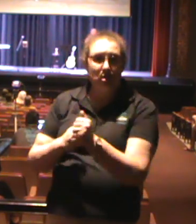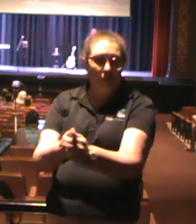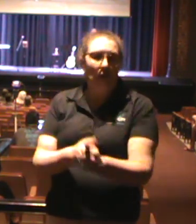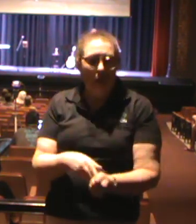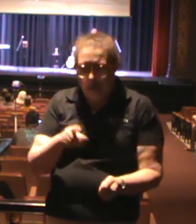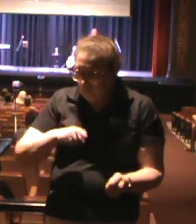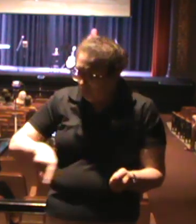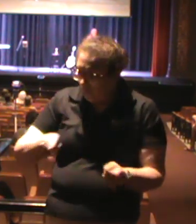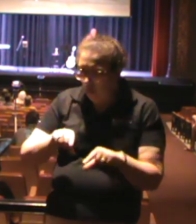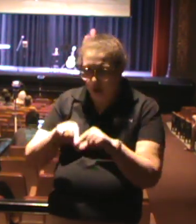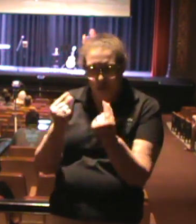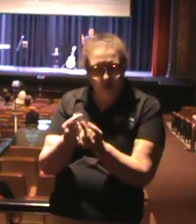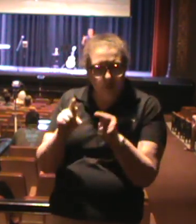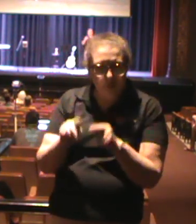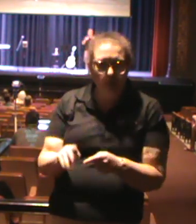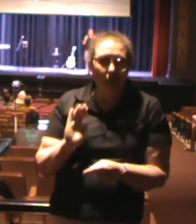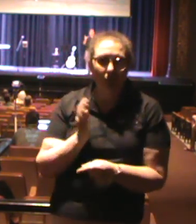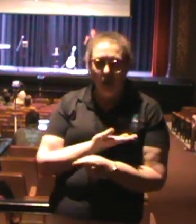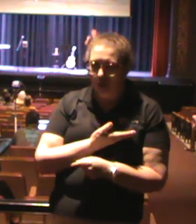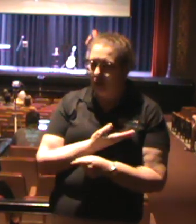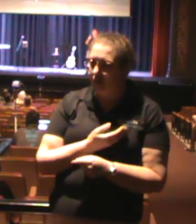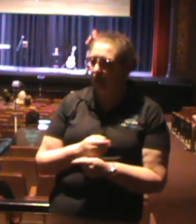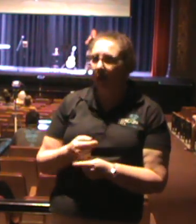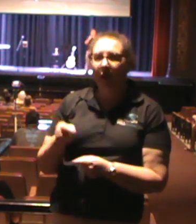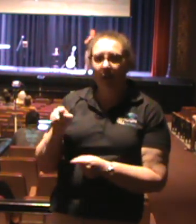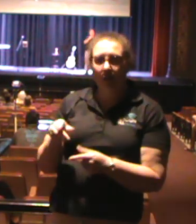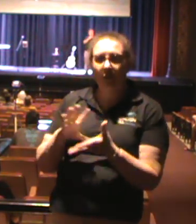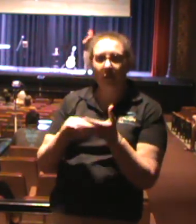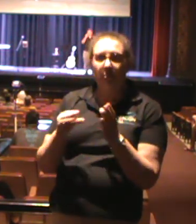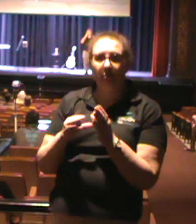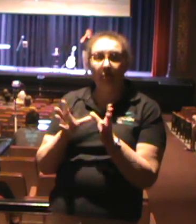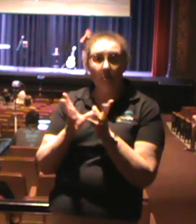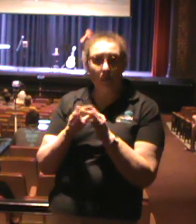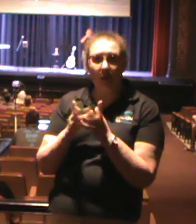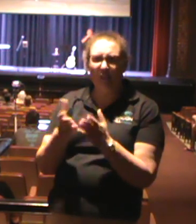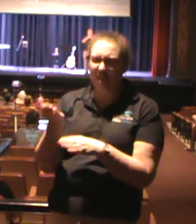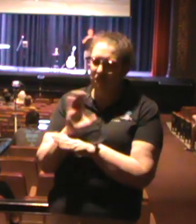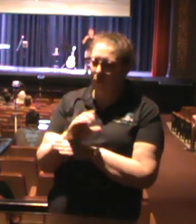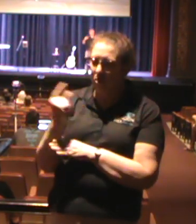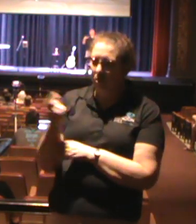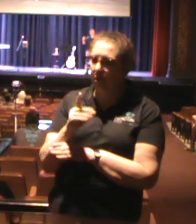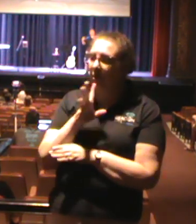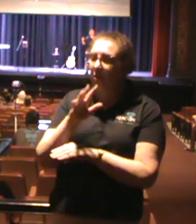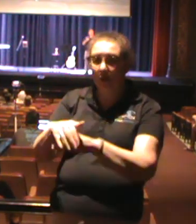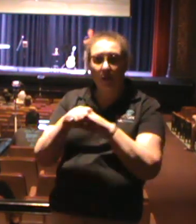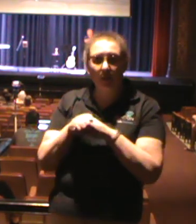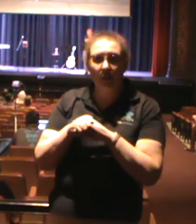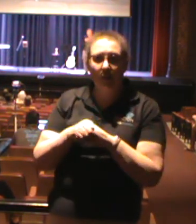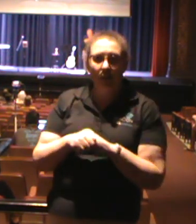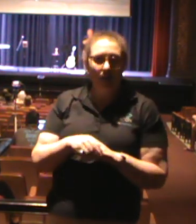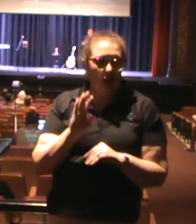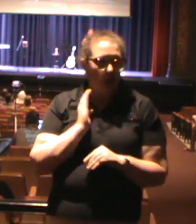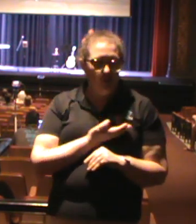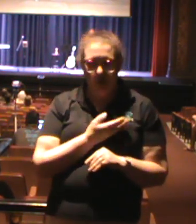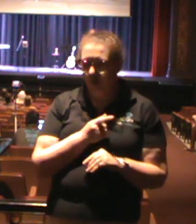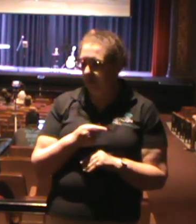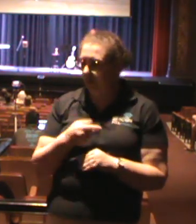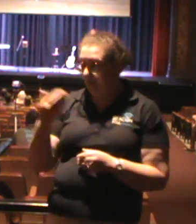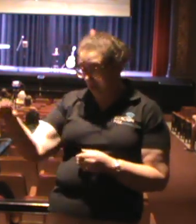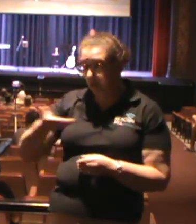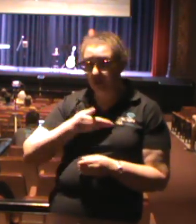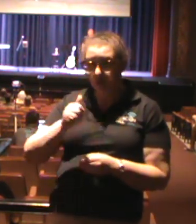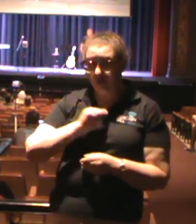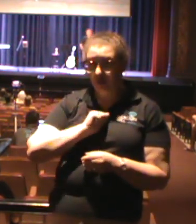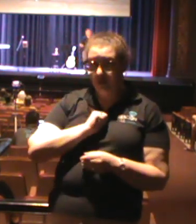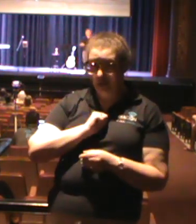there, and we're going around. In this meeting, they are forced to actually only speak English. And we're going around introducing ourselves and having to say why